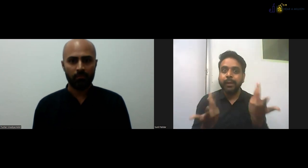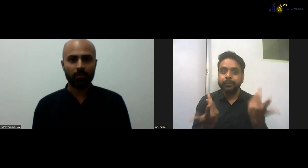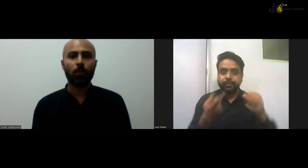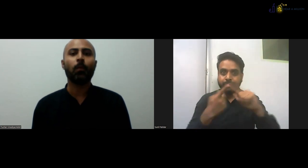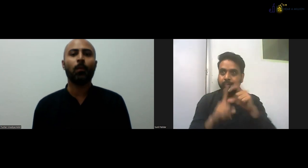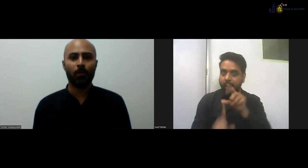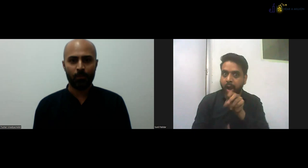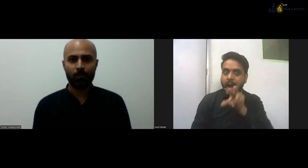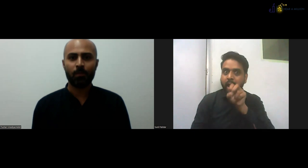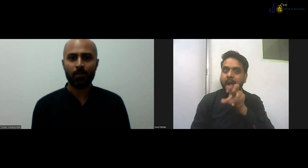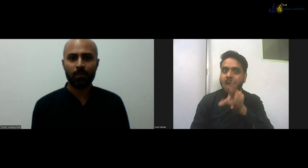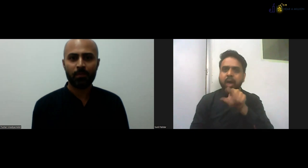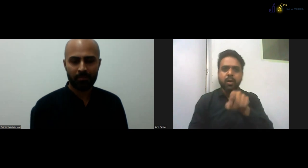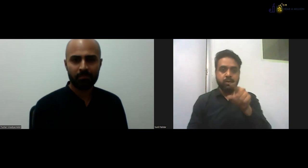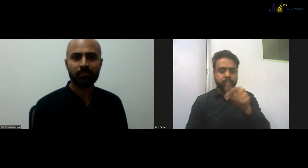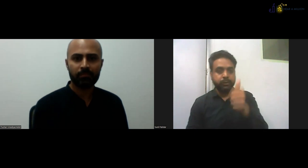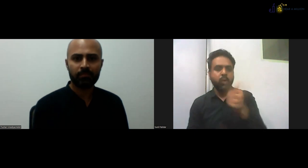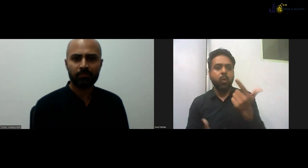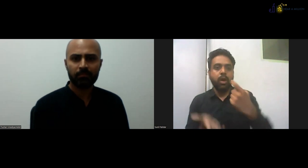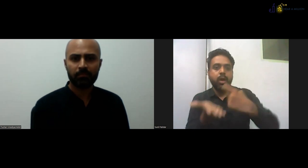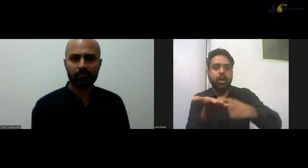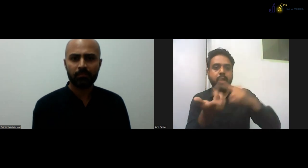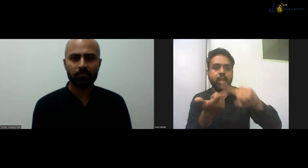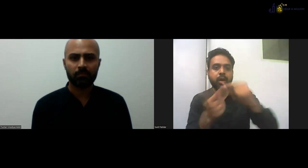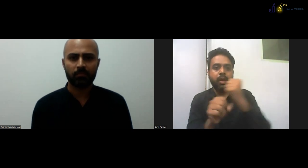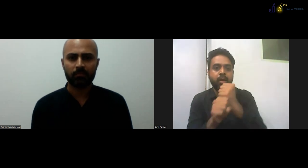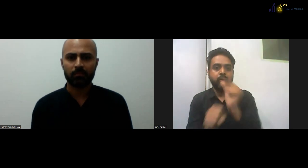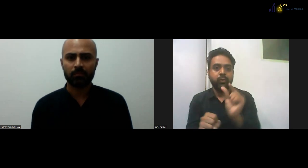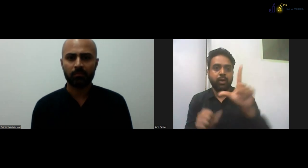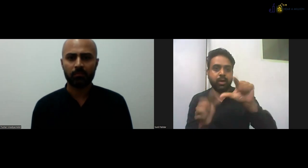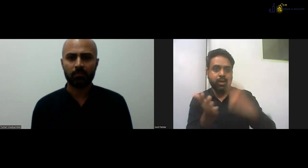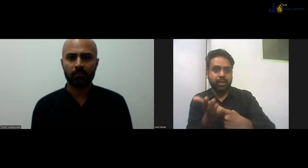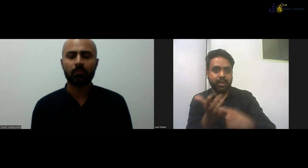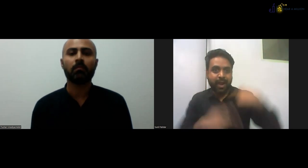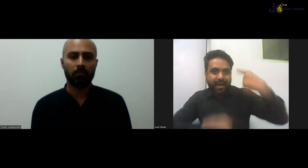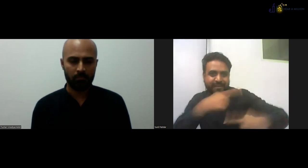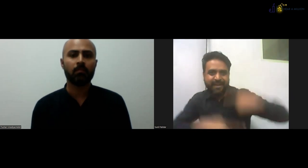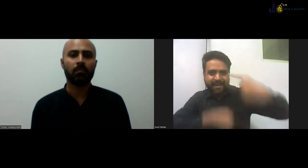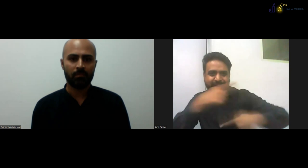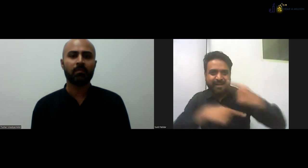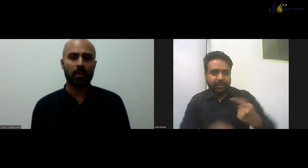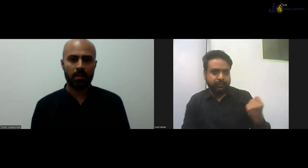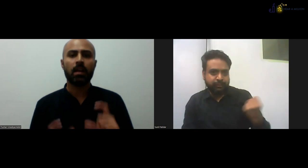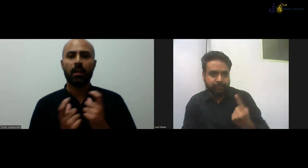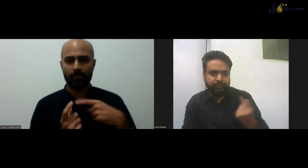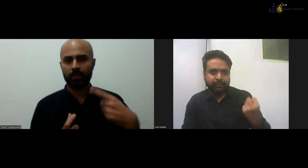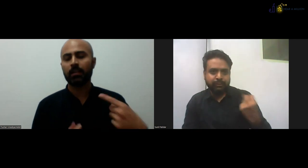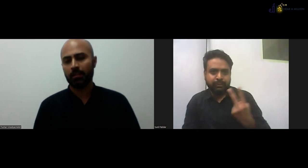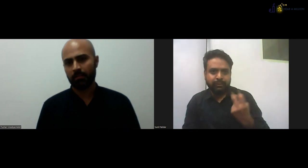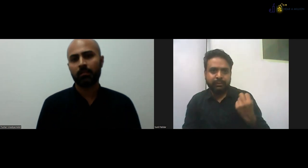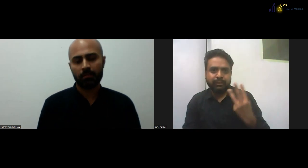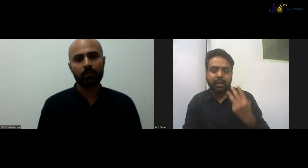course, it becomes, you know, a little heavy because this is an academic course. It's a regular program